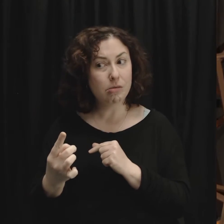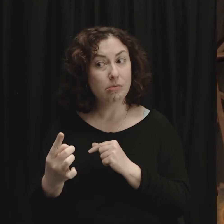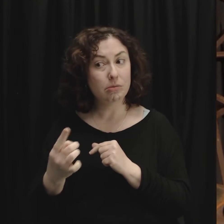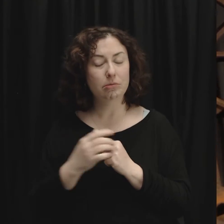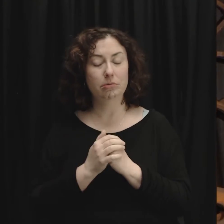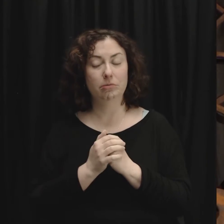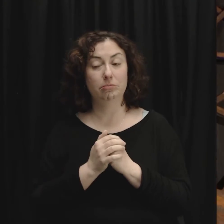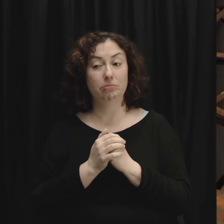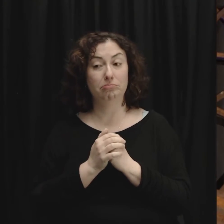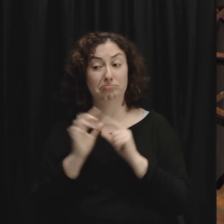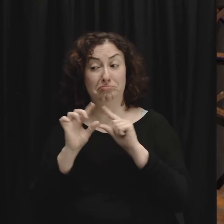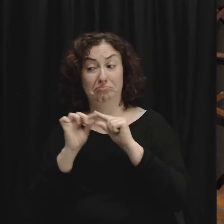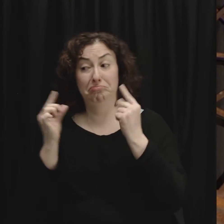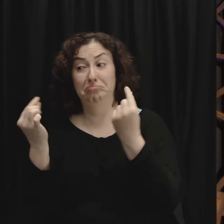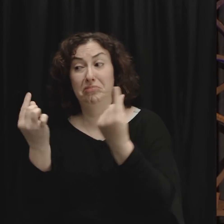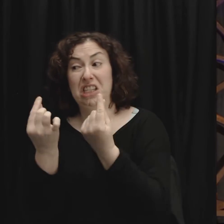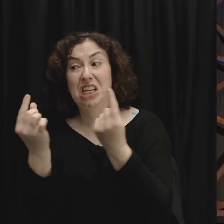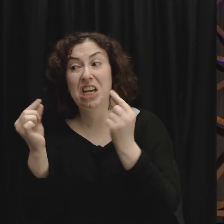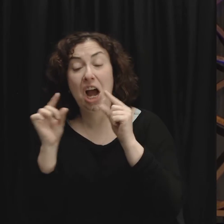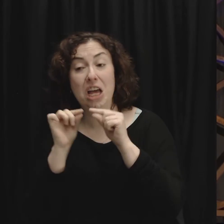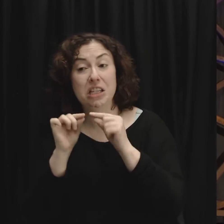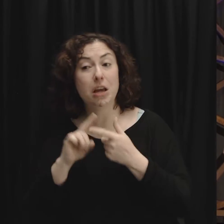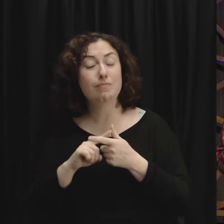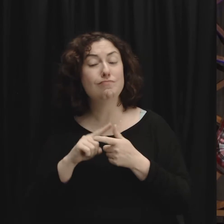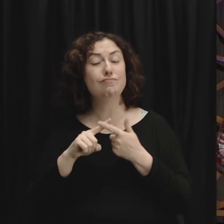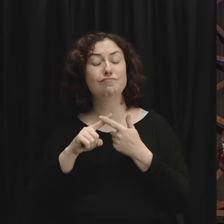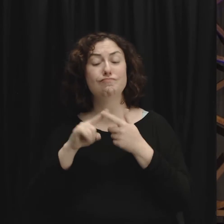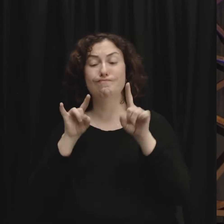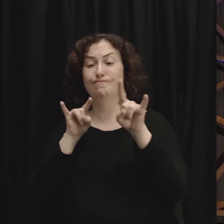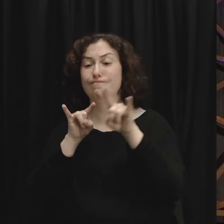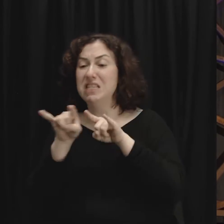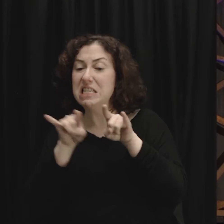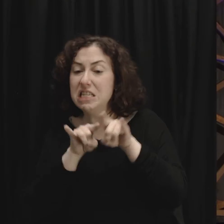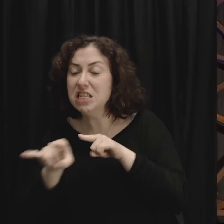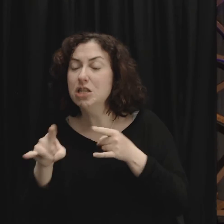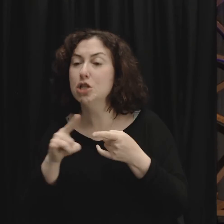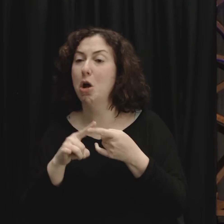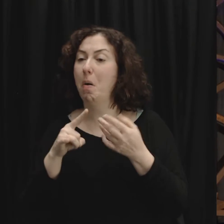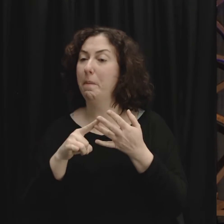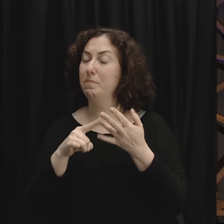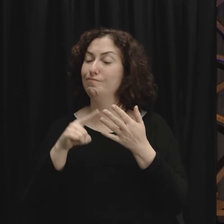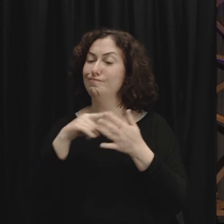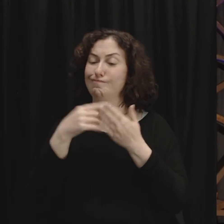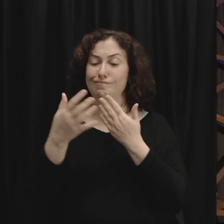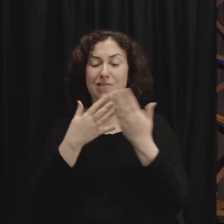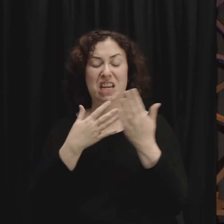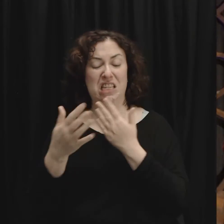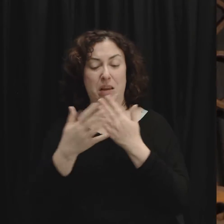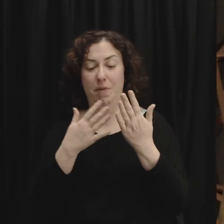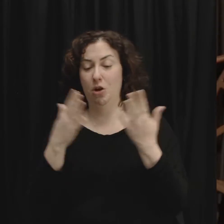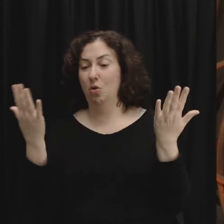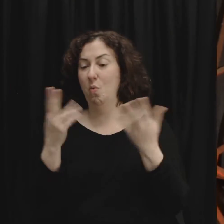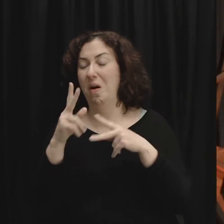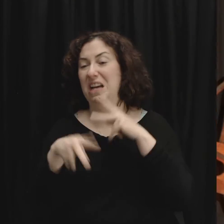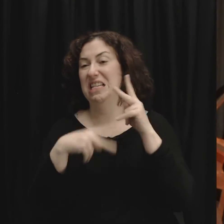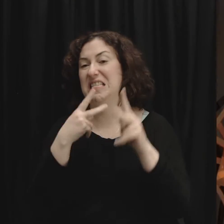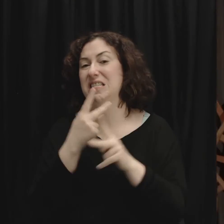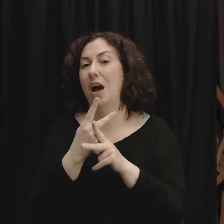my words to gossip and slander and tear someone down behind their back. But regardless of whether it's physical assault or verbal